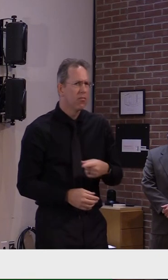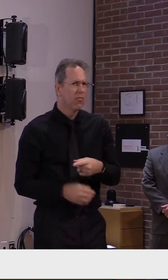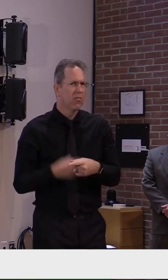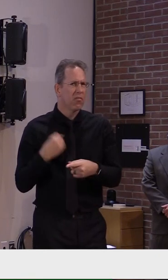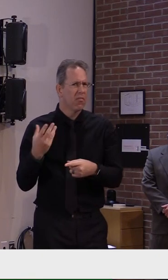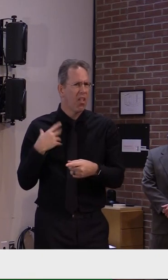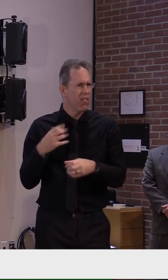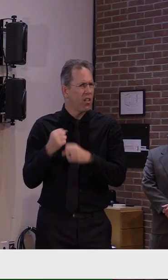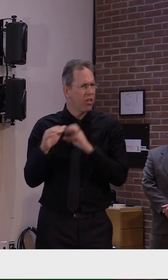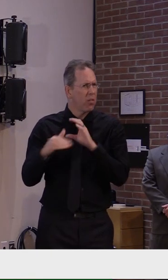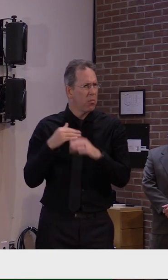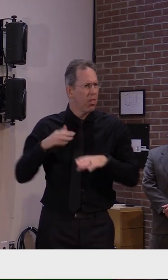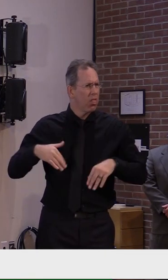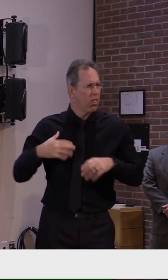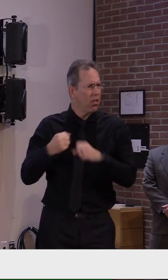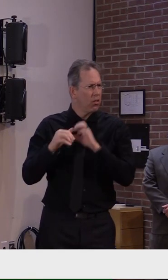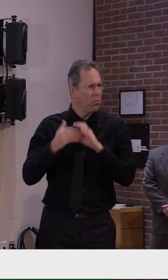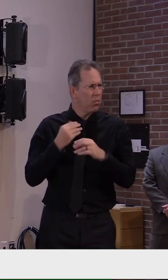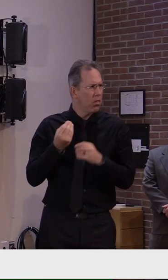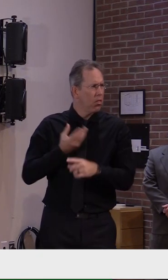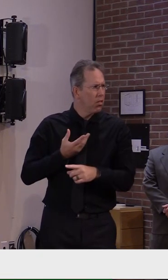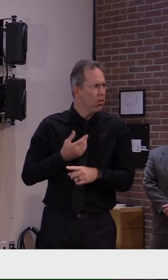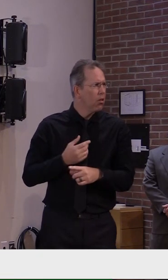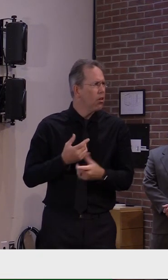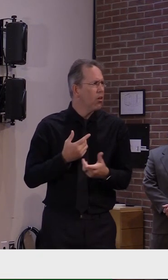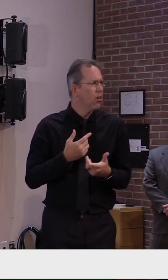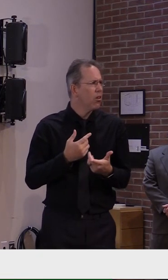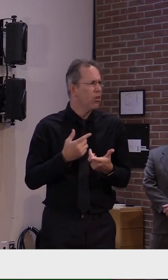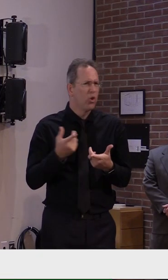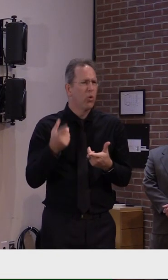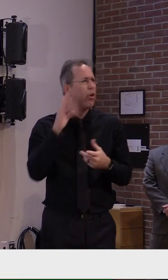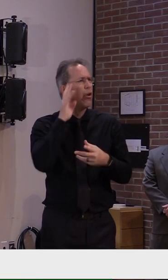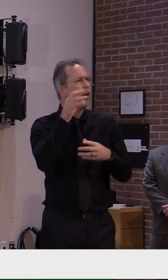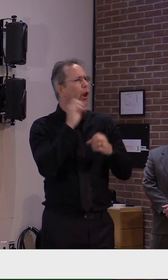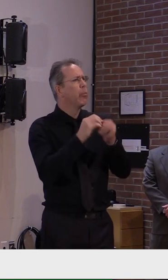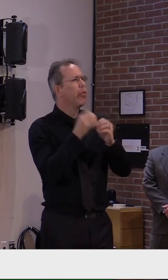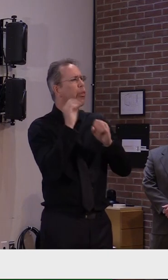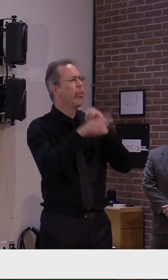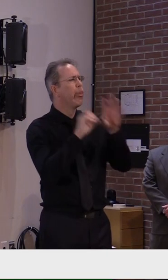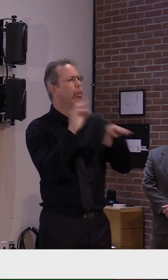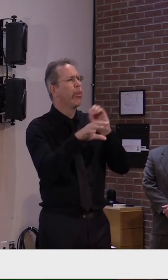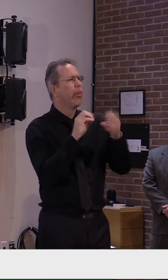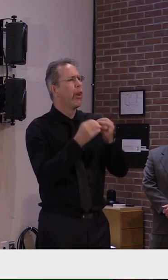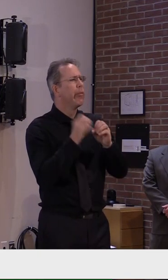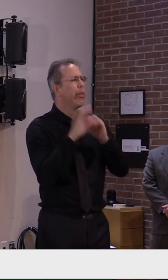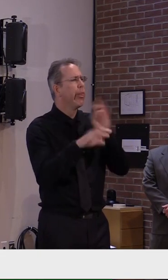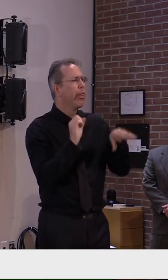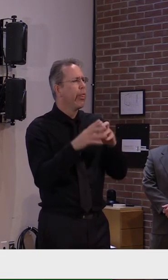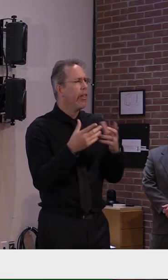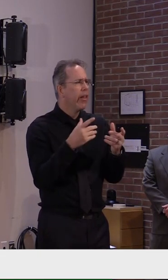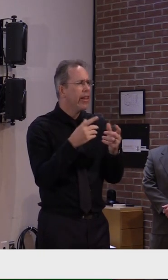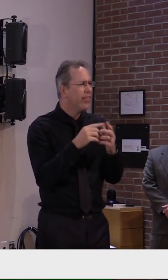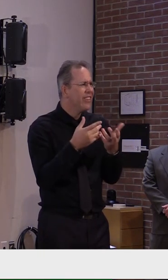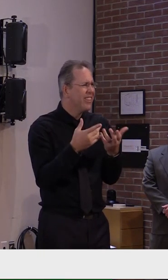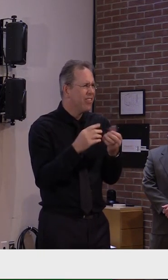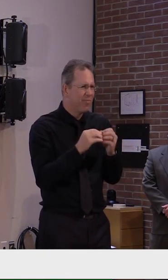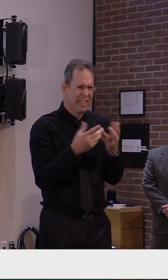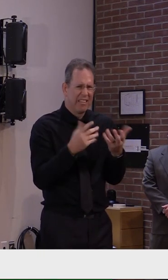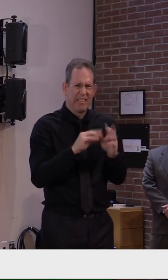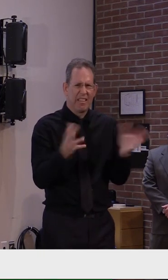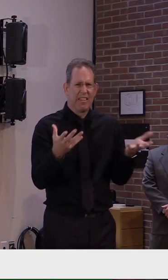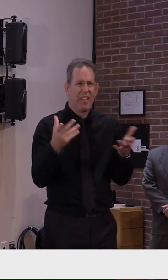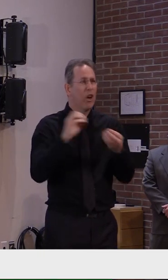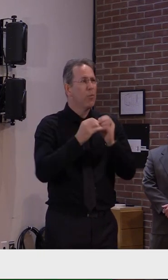know you're throwing out numbers like 40 per 10,000. That means really nothing to Vermonters. But if you say there's four cases in a